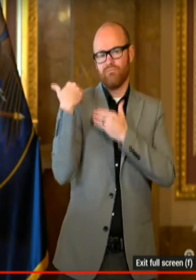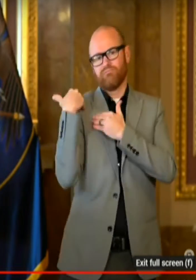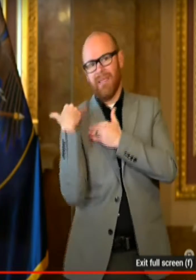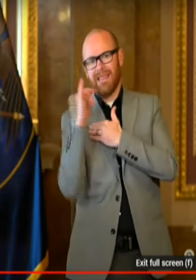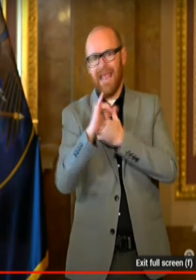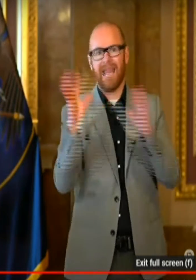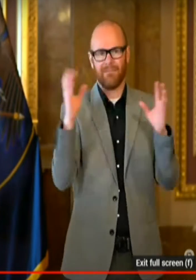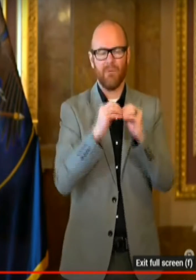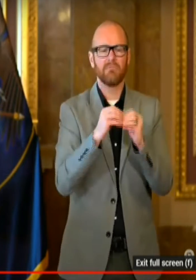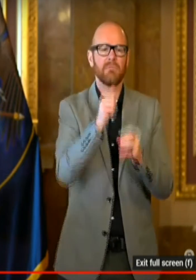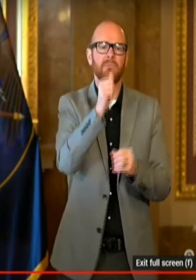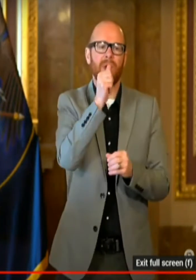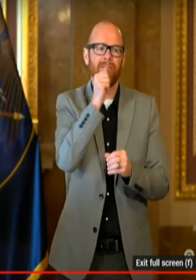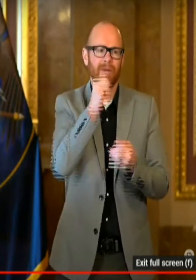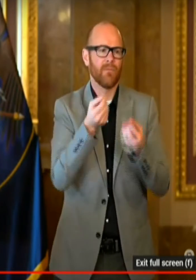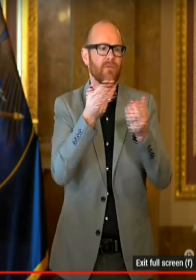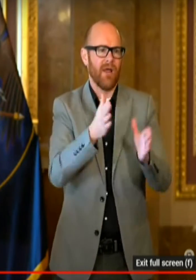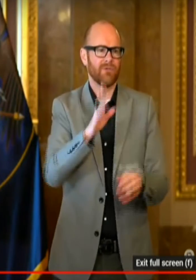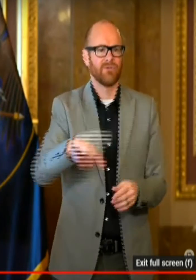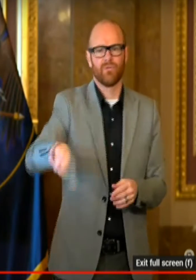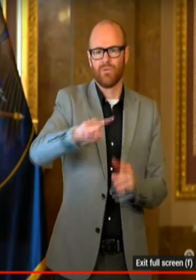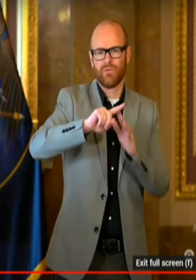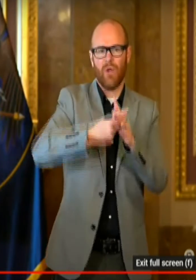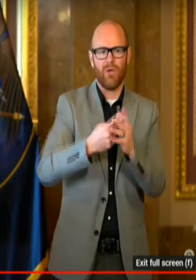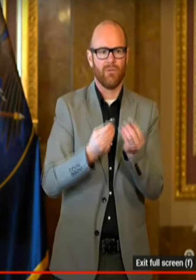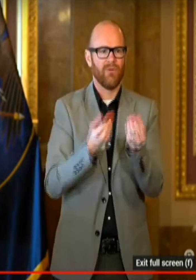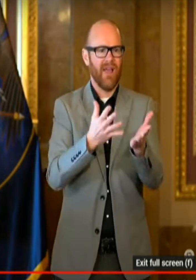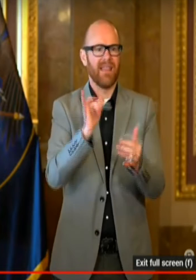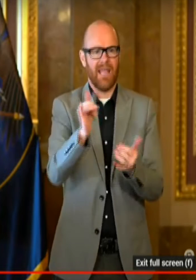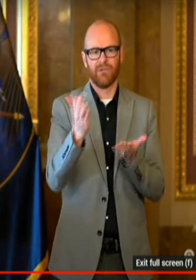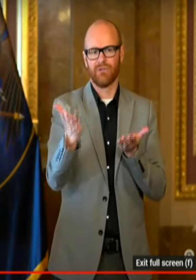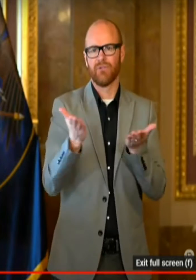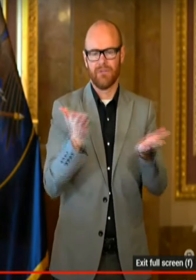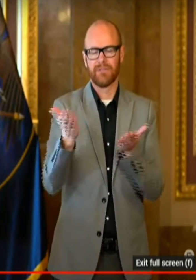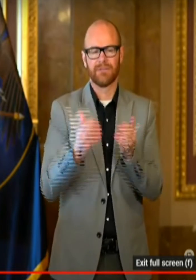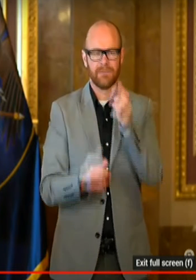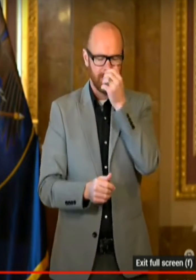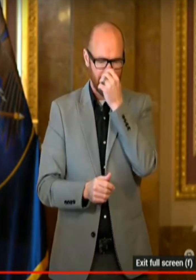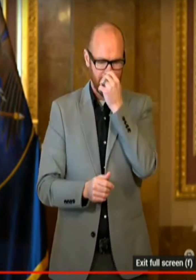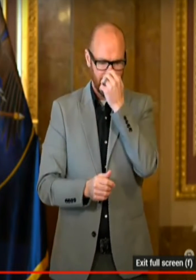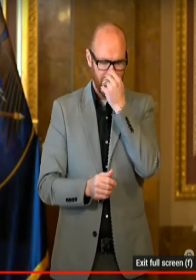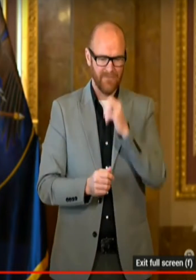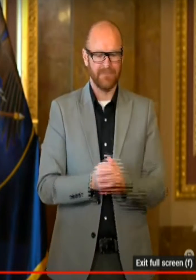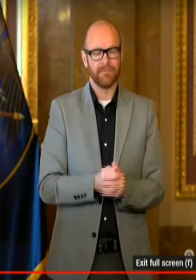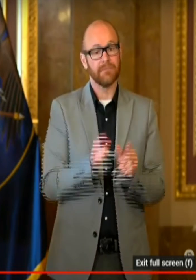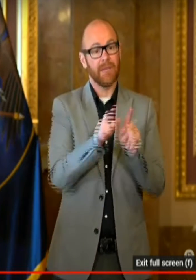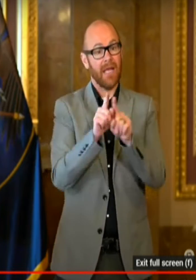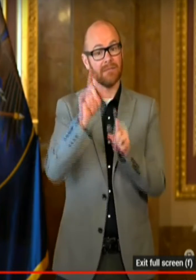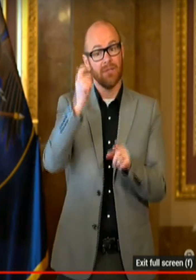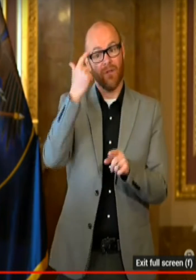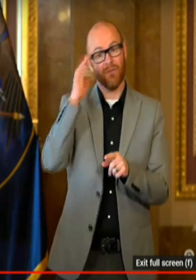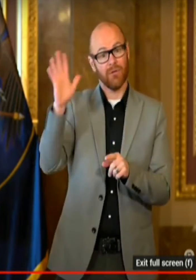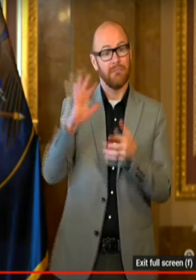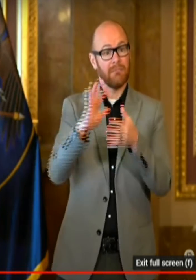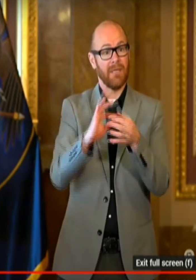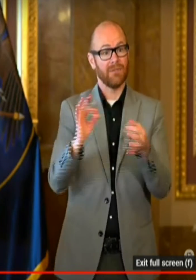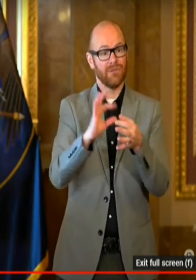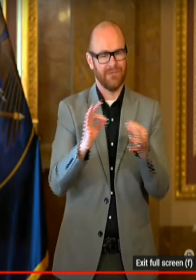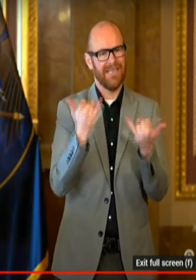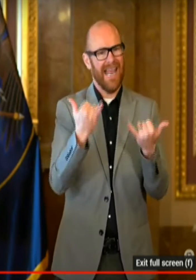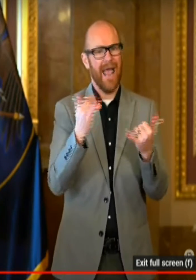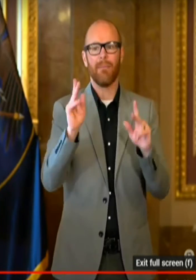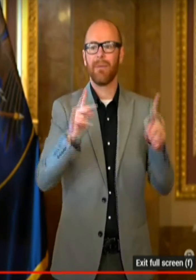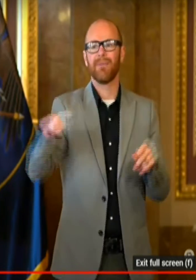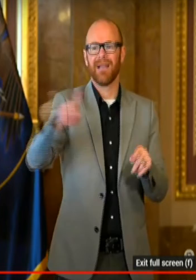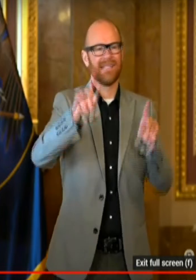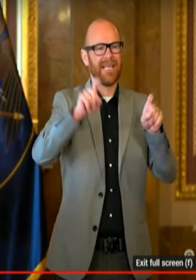would be providing or supporting through contracts. Also, as the Governor mentioned, at-home testing is now much